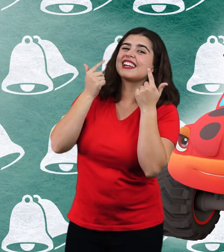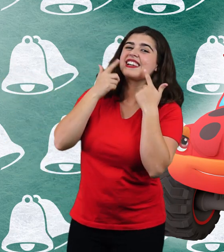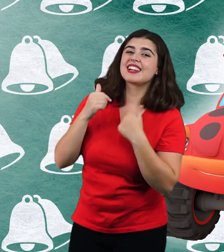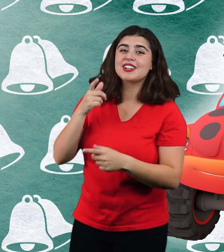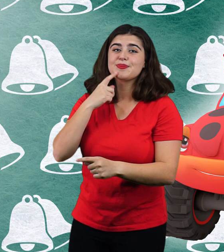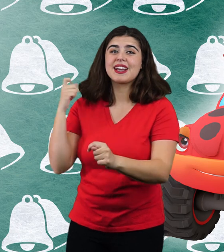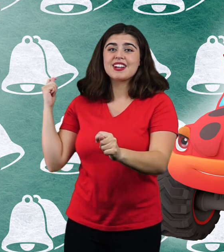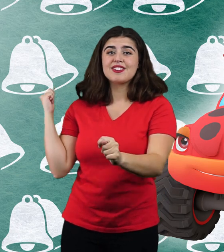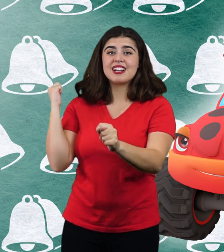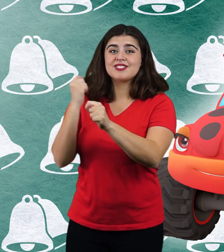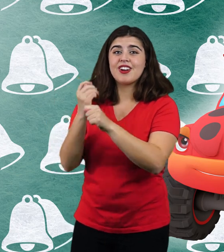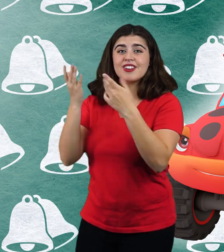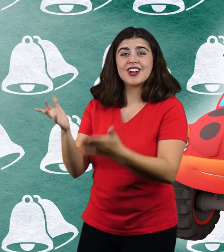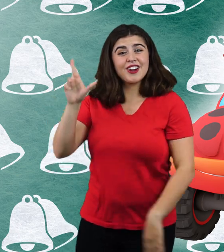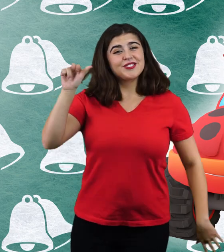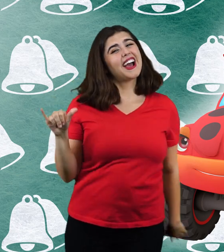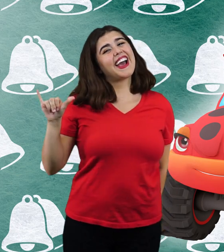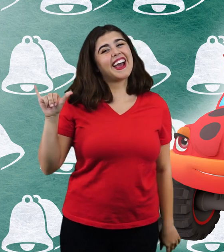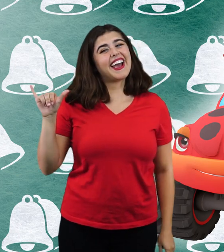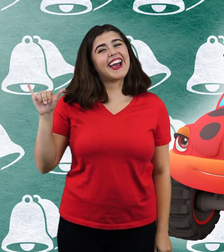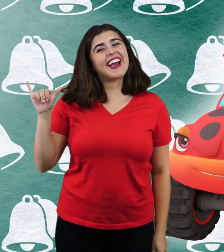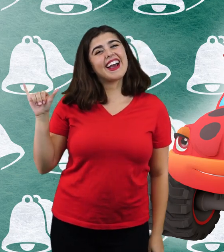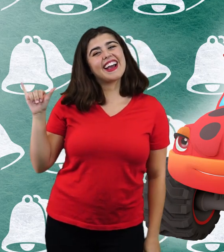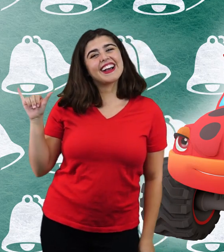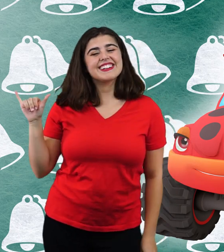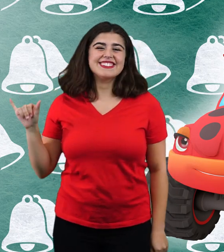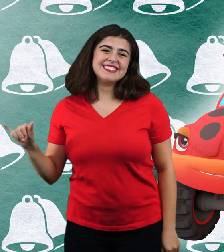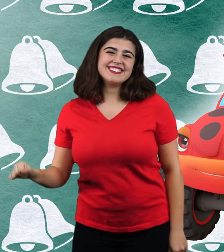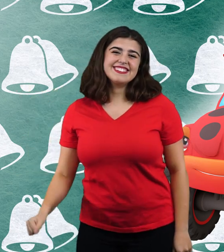sing in the bright red truck called Ray Bye Bye Bye You